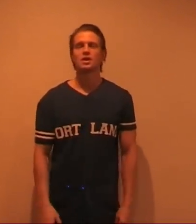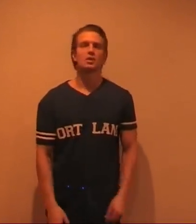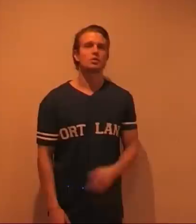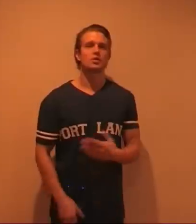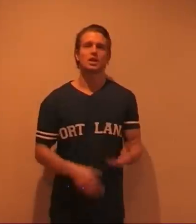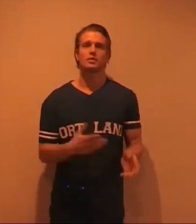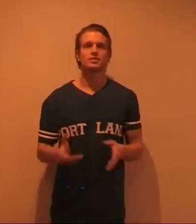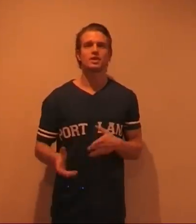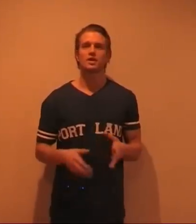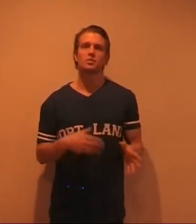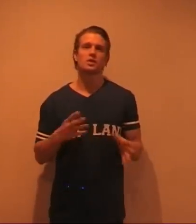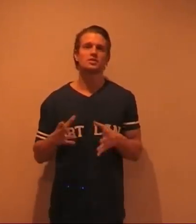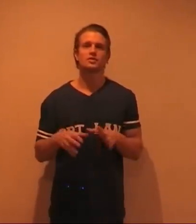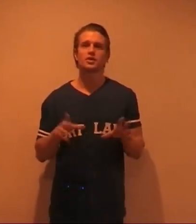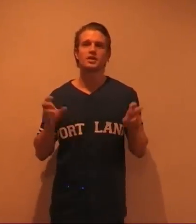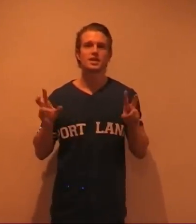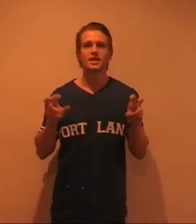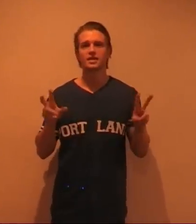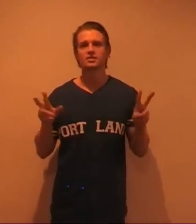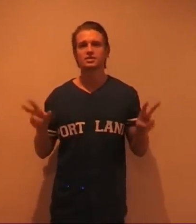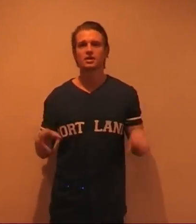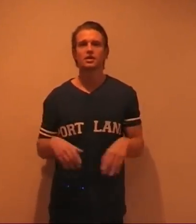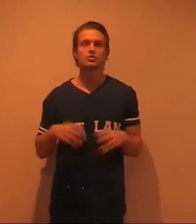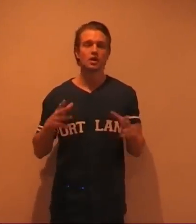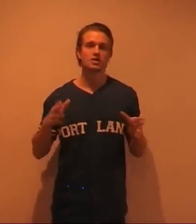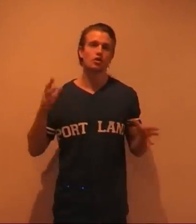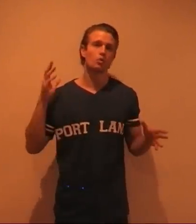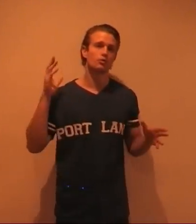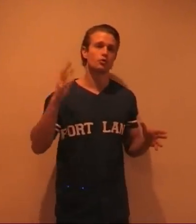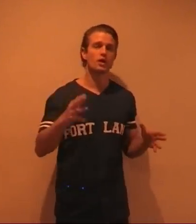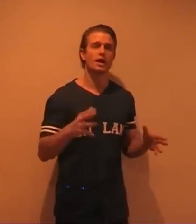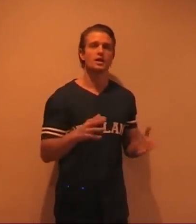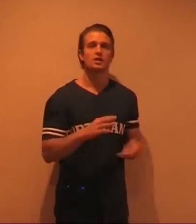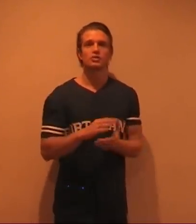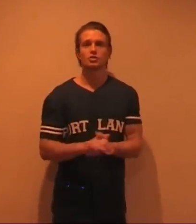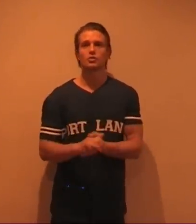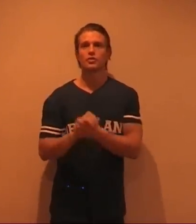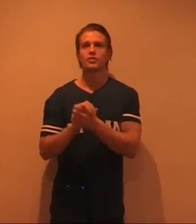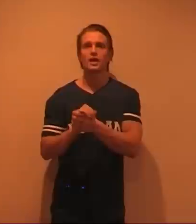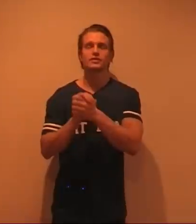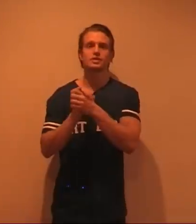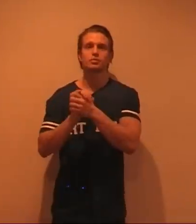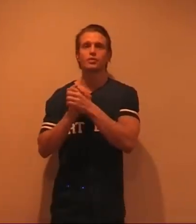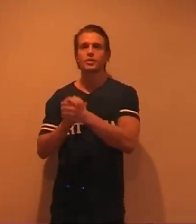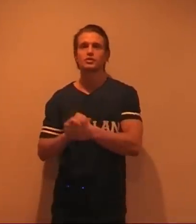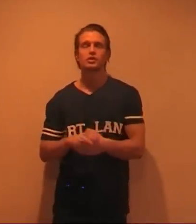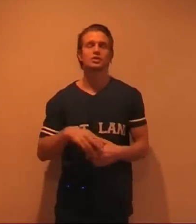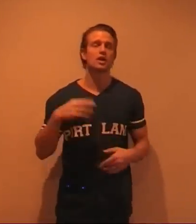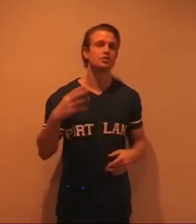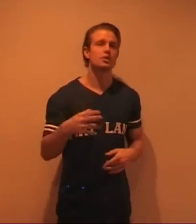We're not going to go into like all kinds of girly things. I know you guys at home won't do that. So the five simple things you can kind of do